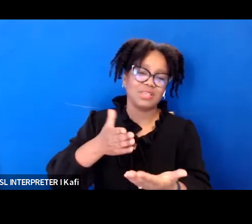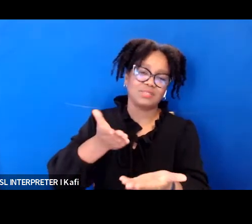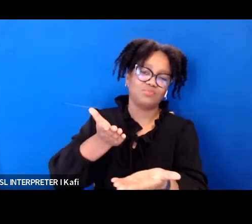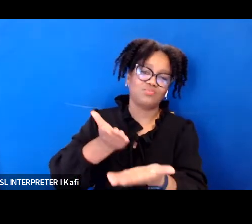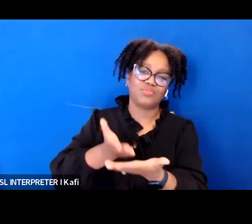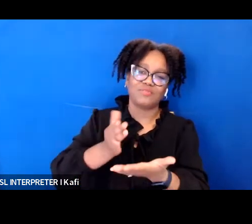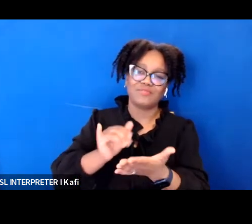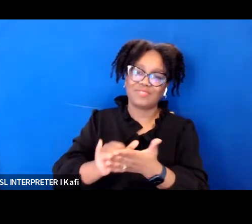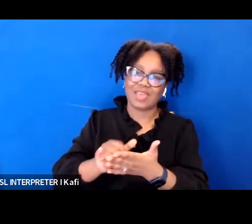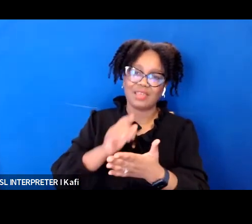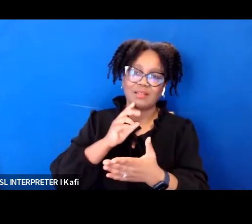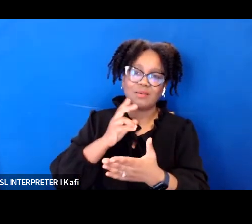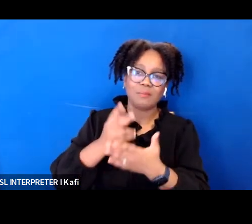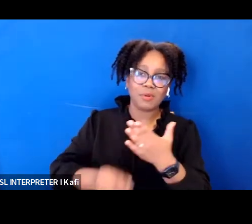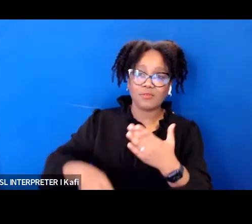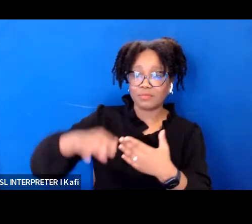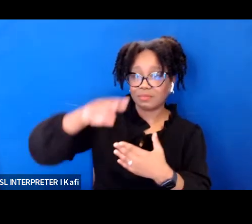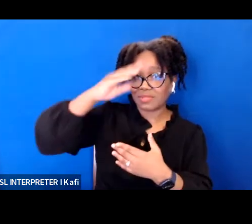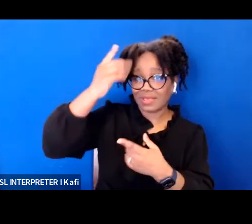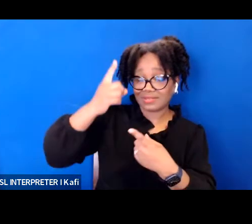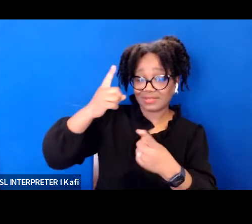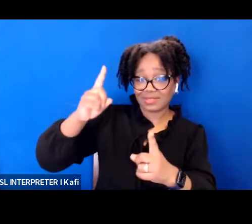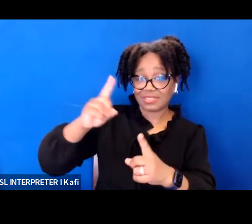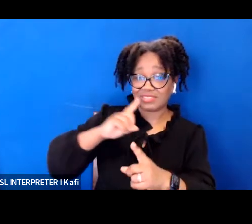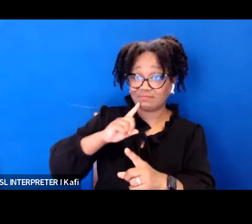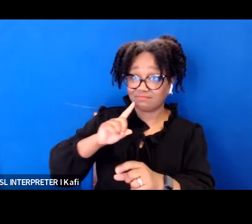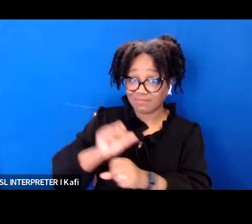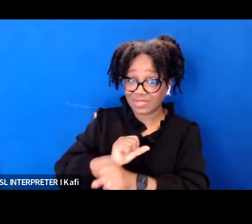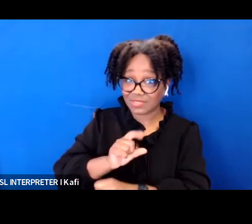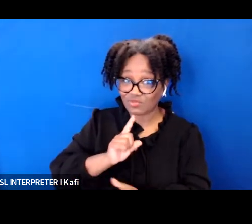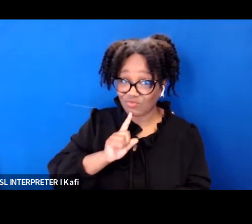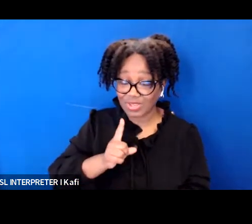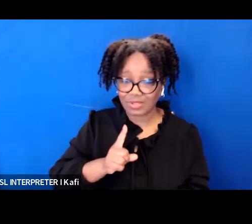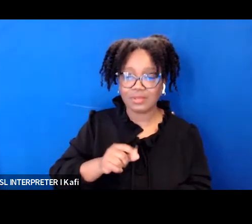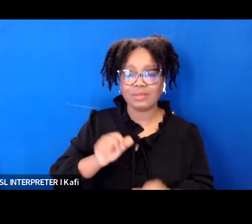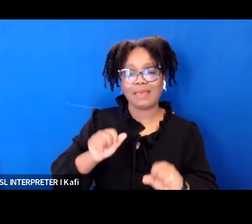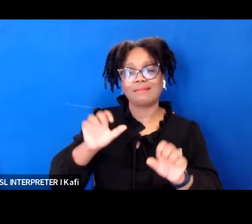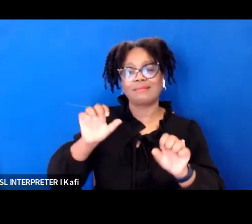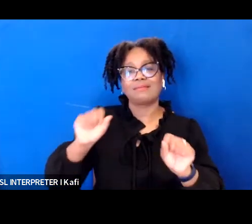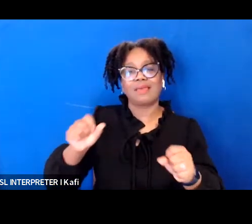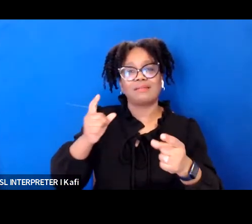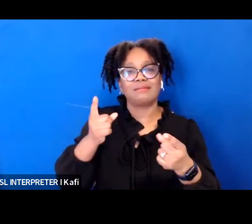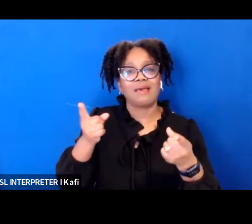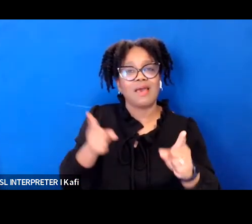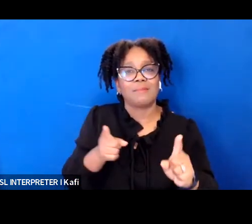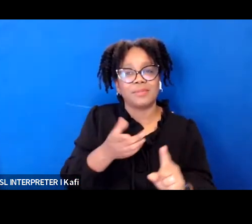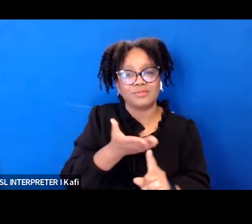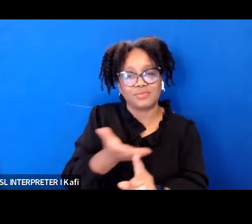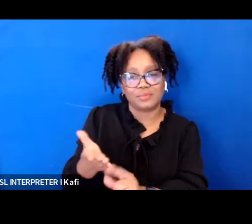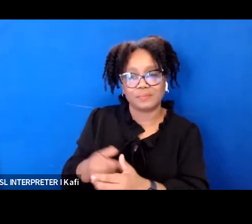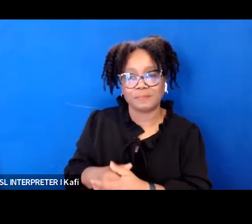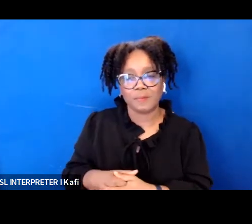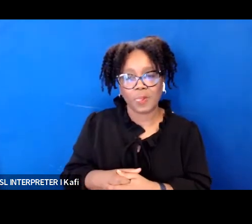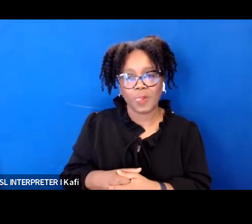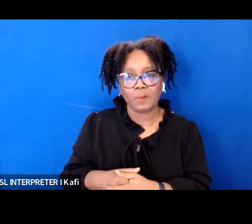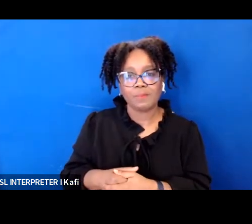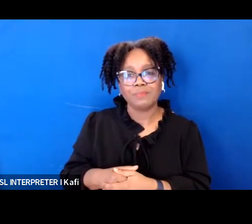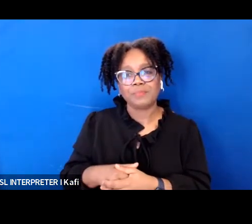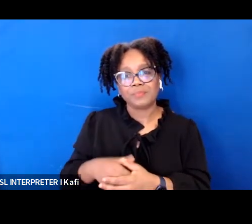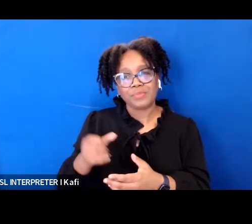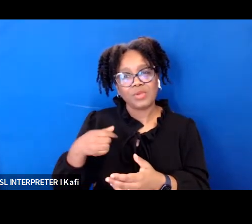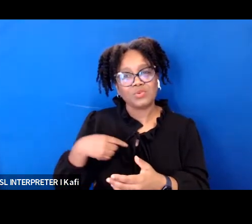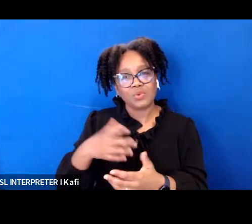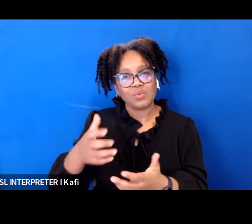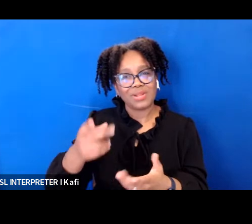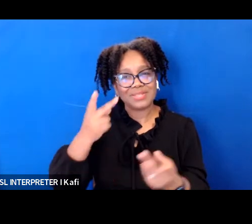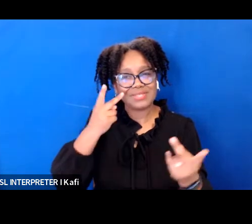black woman who truly exceeds any and all qualifications and also has a historic level of bipartisan support which is well